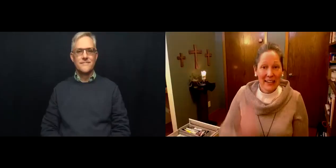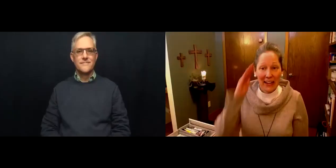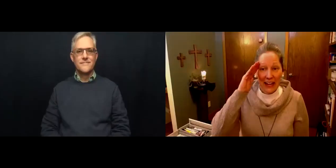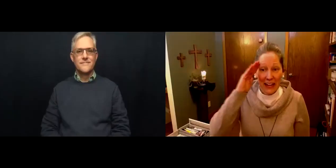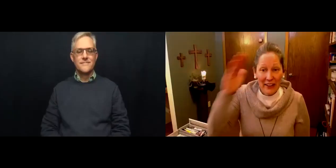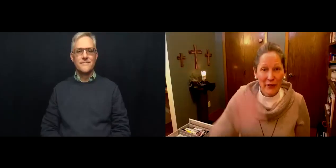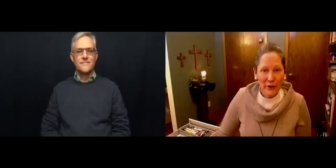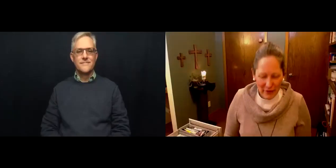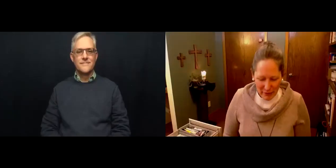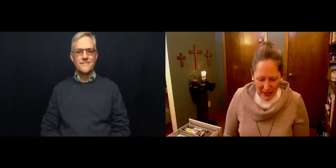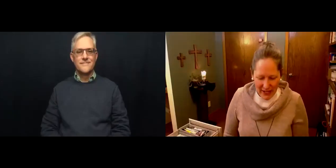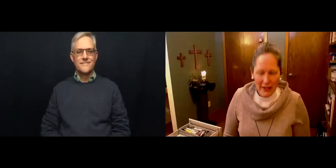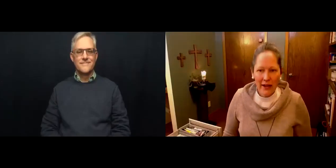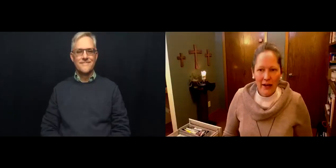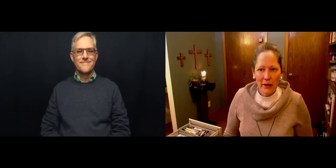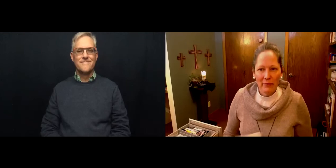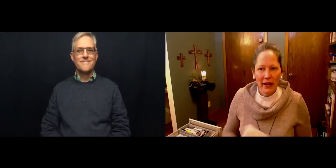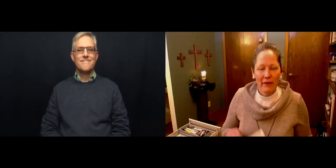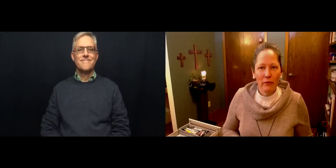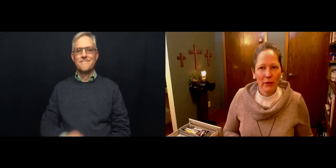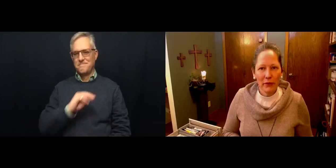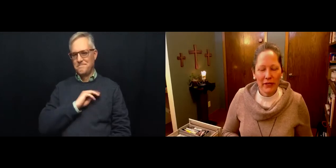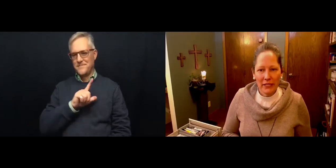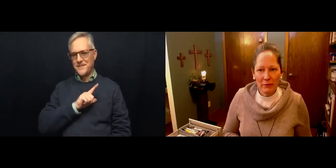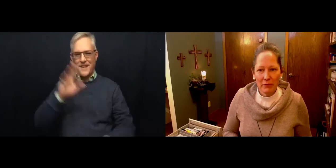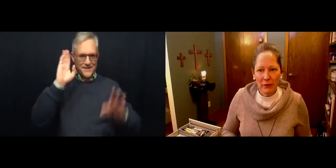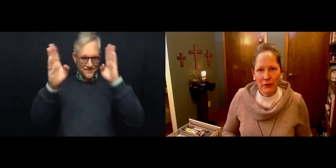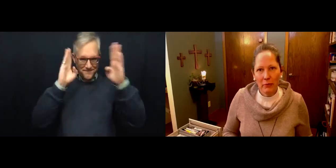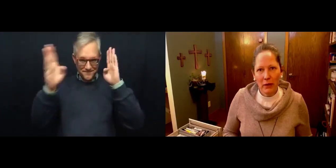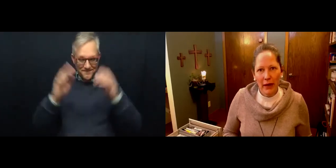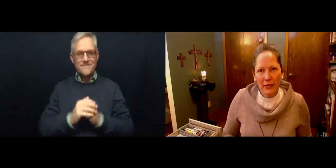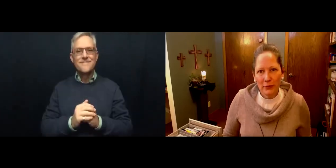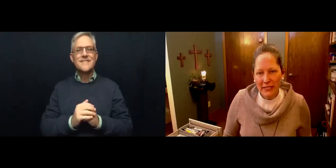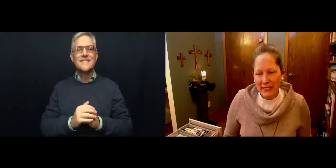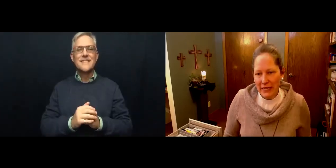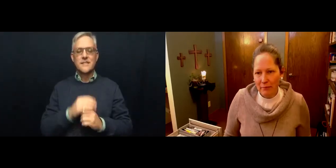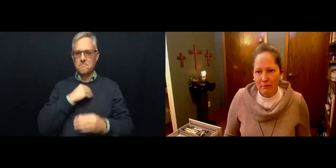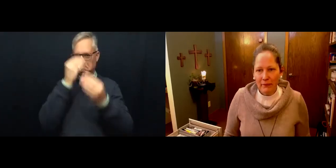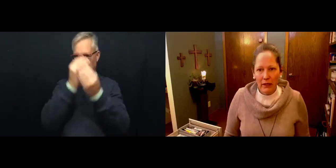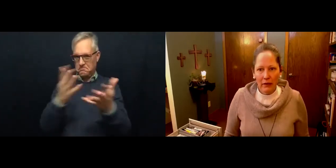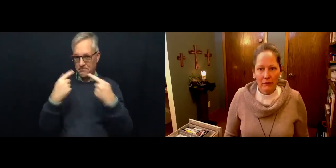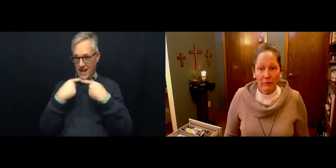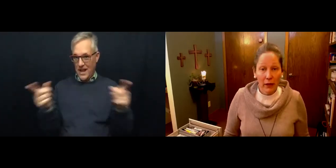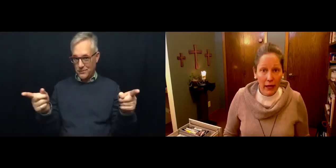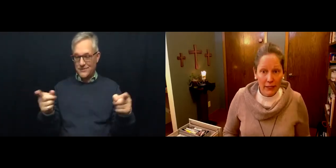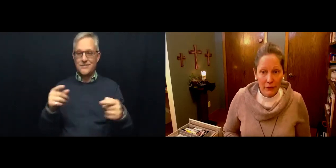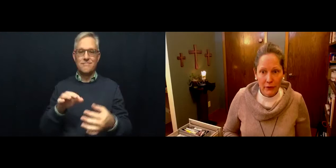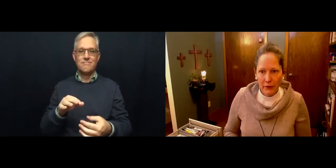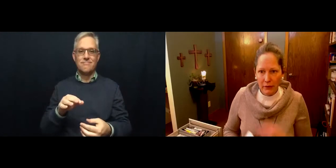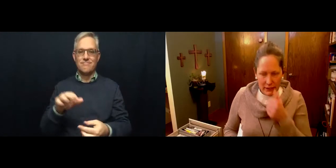Hello, everybody. I have one more announcement for you about Ash Wednesday. I forgot to include it when I was